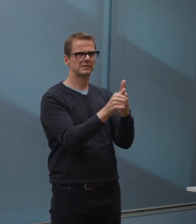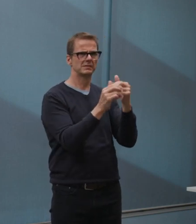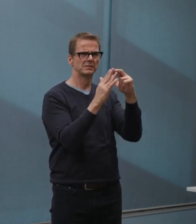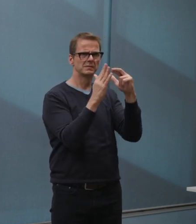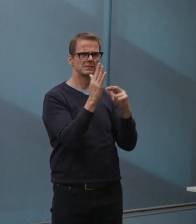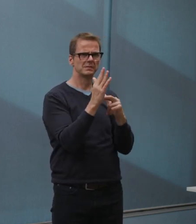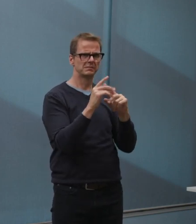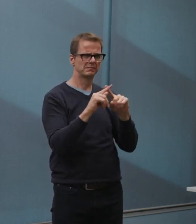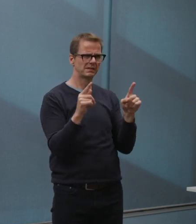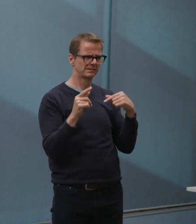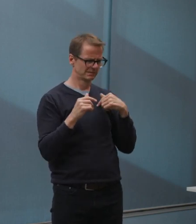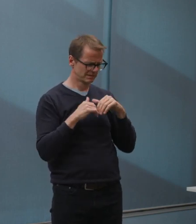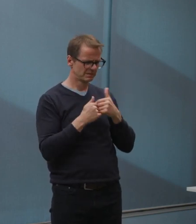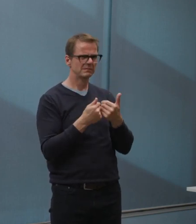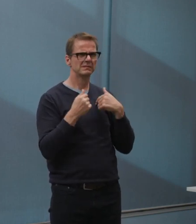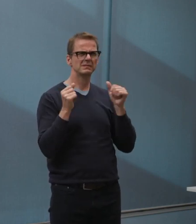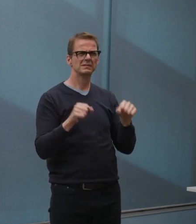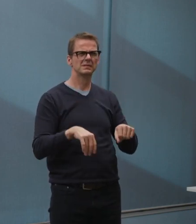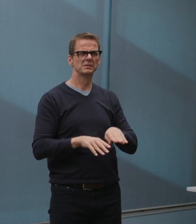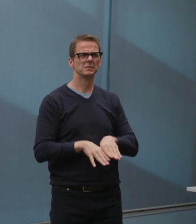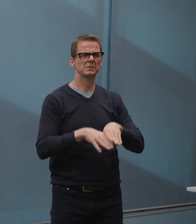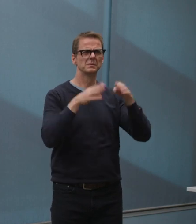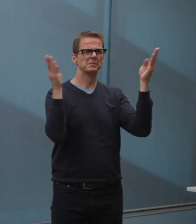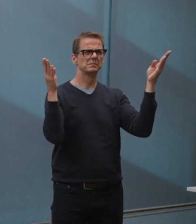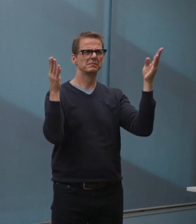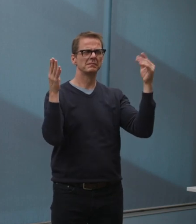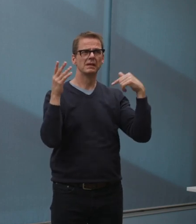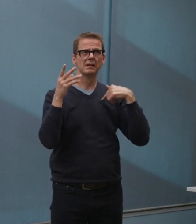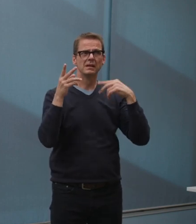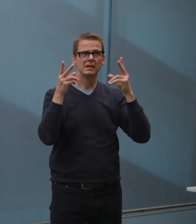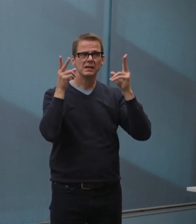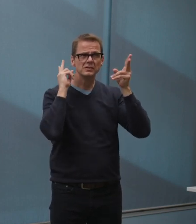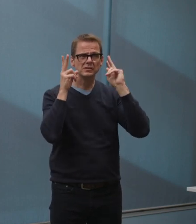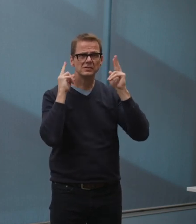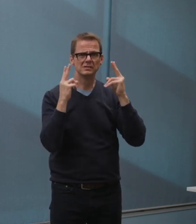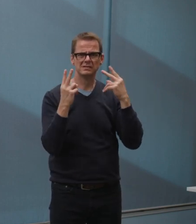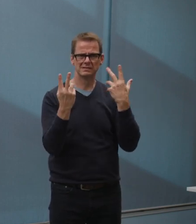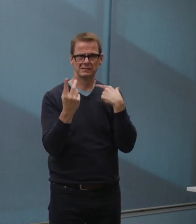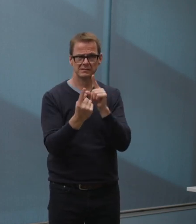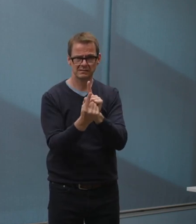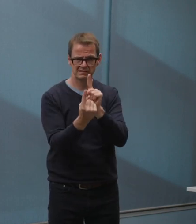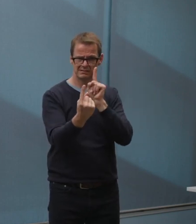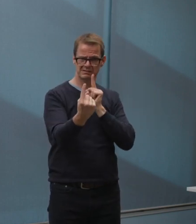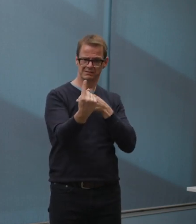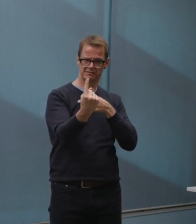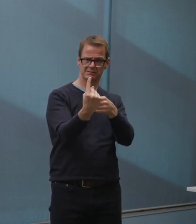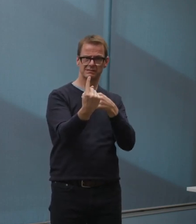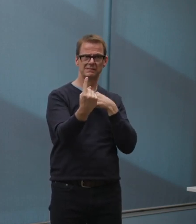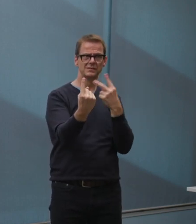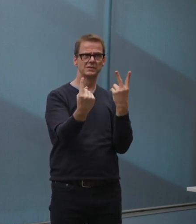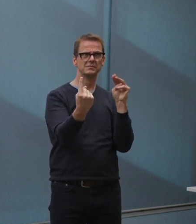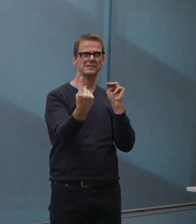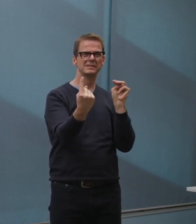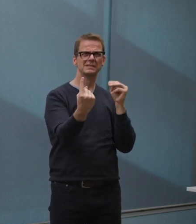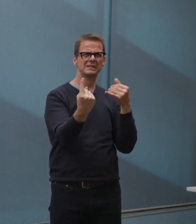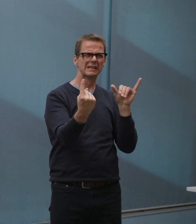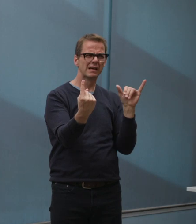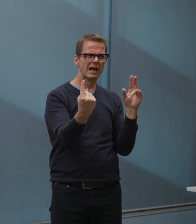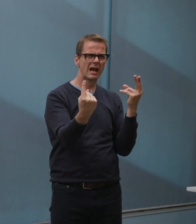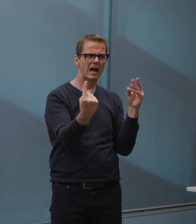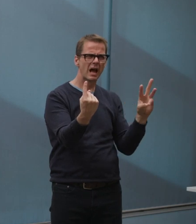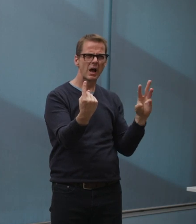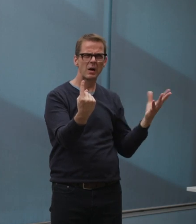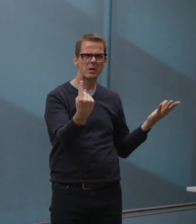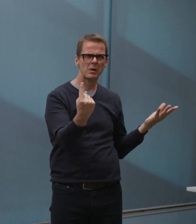can I cut hair and stay six feet away? Is a sort of obvious example, but there are many permutations and combinations within the categories of